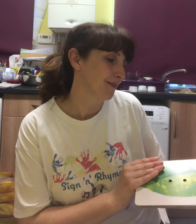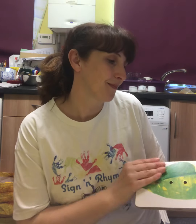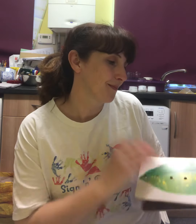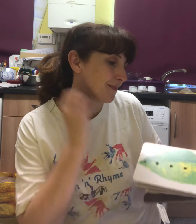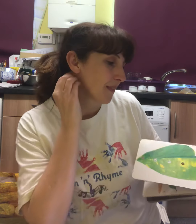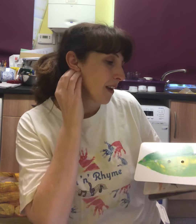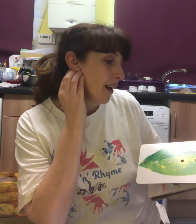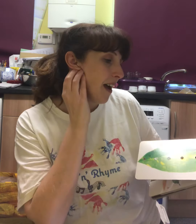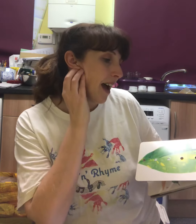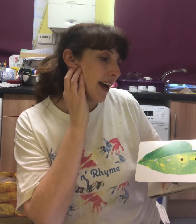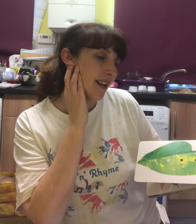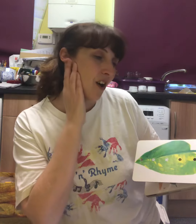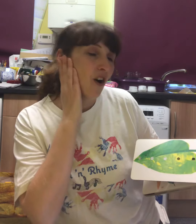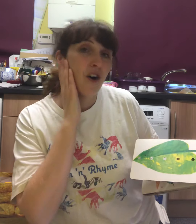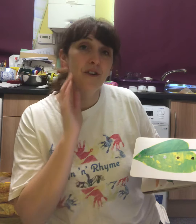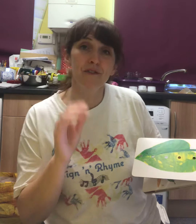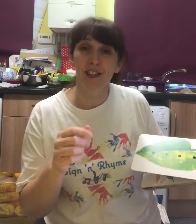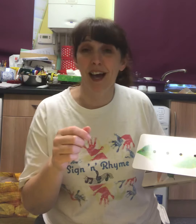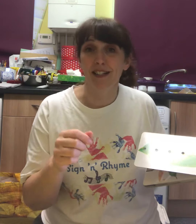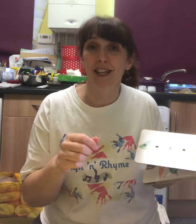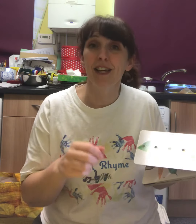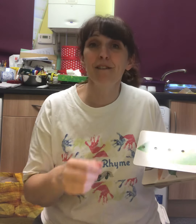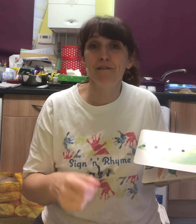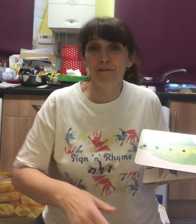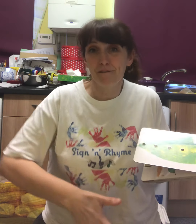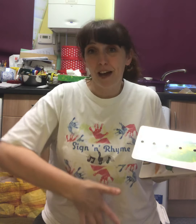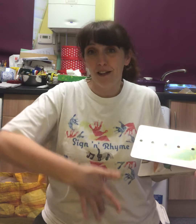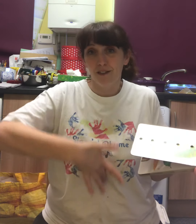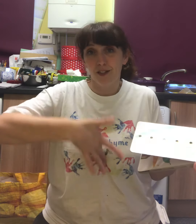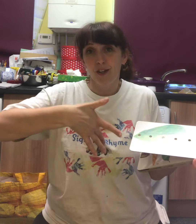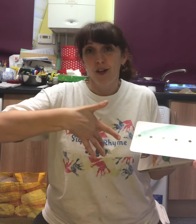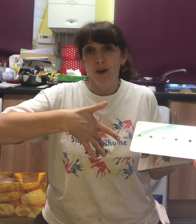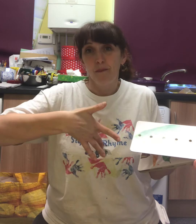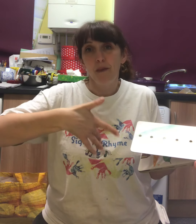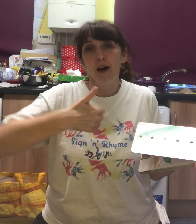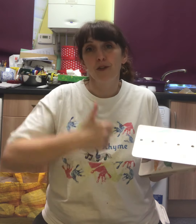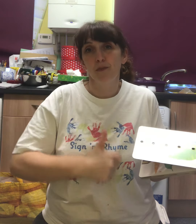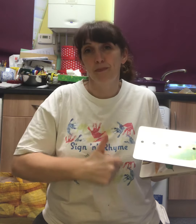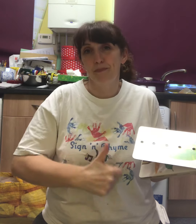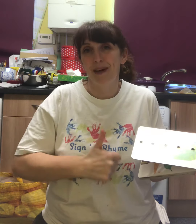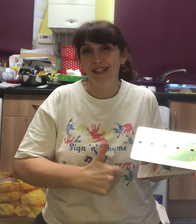And after that, he felt much better.